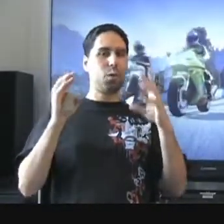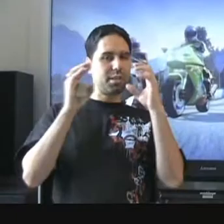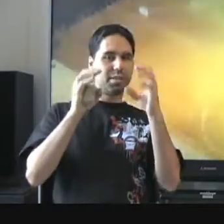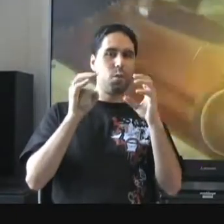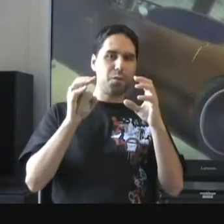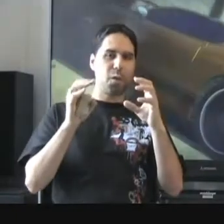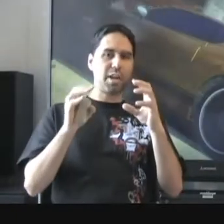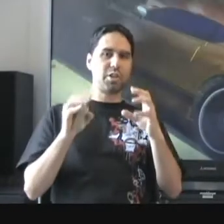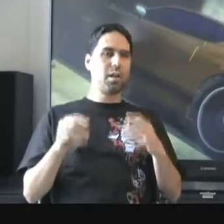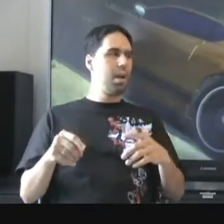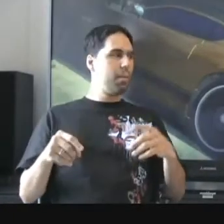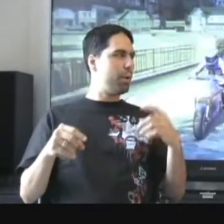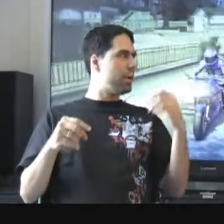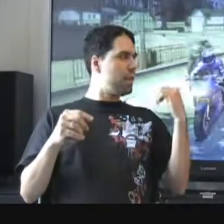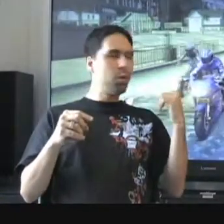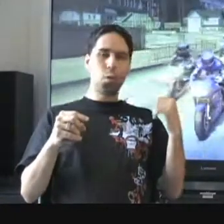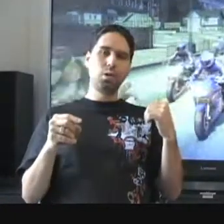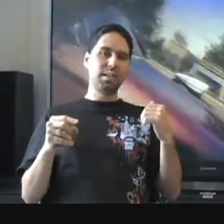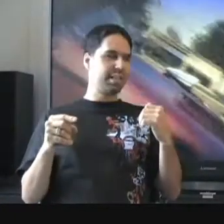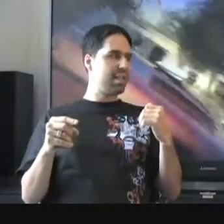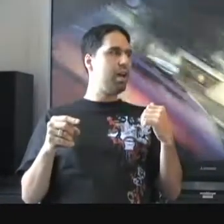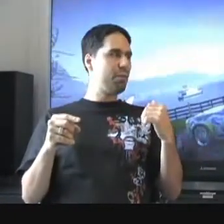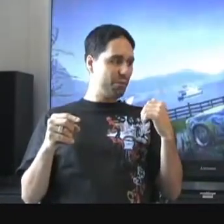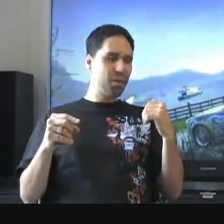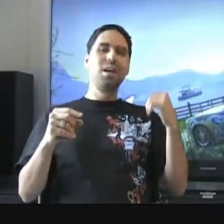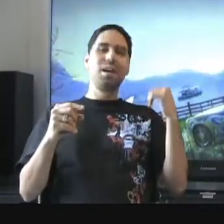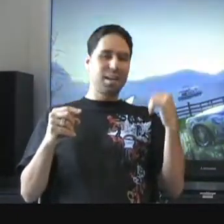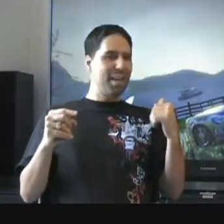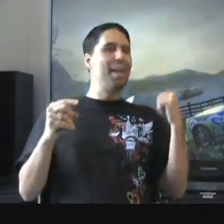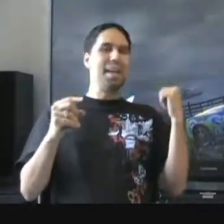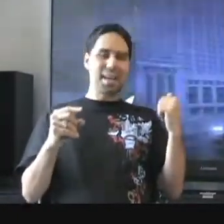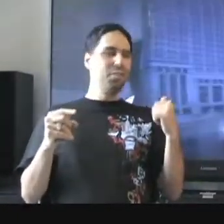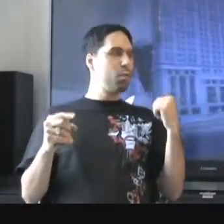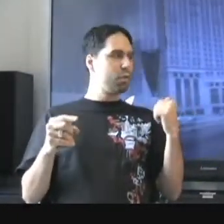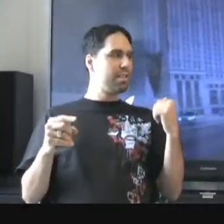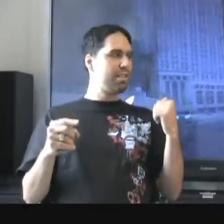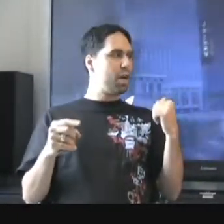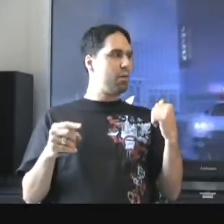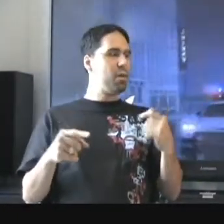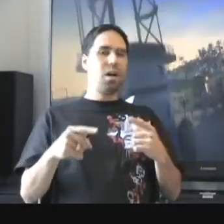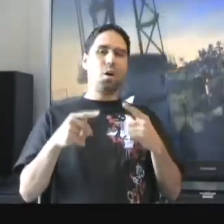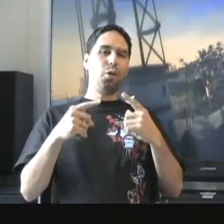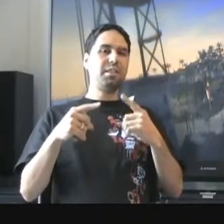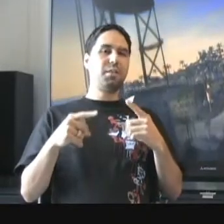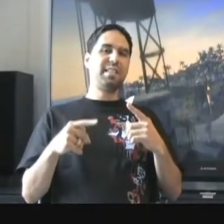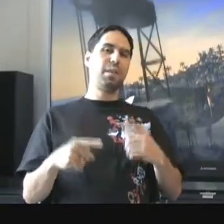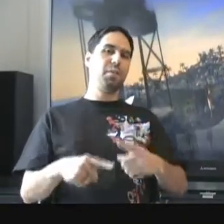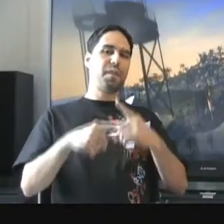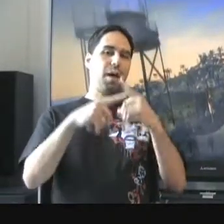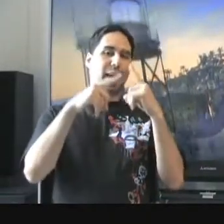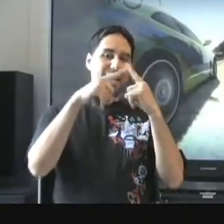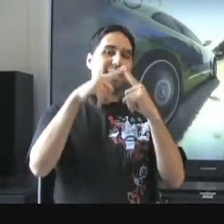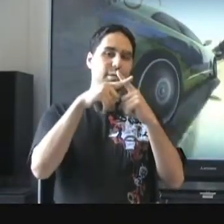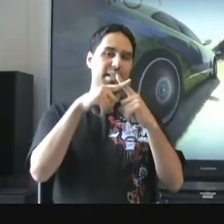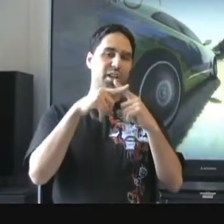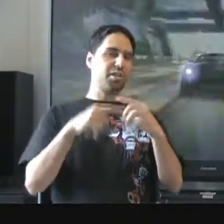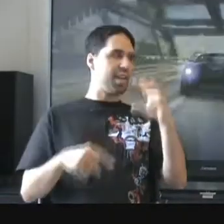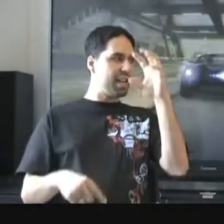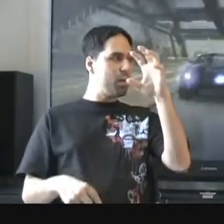was a small fraction, but in the world itself, in the world itself, all these events can be found at intersections. Anywhere